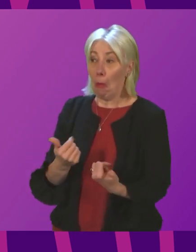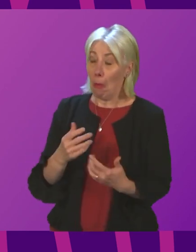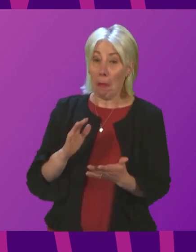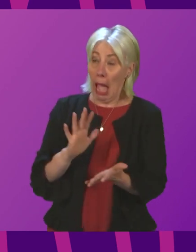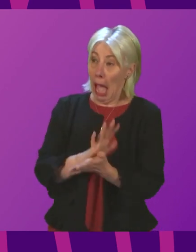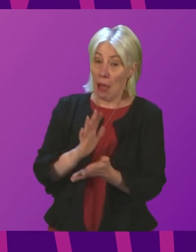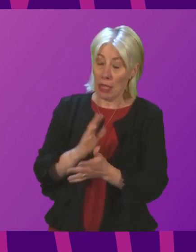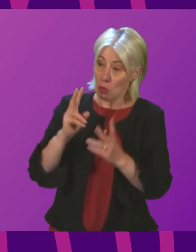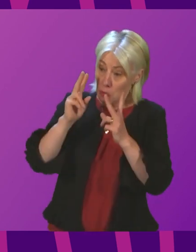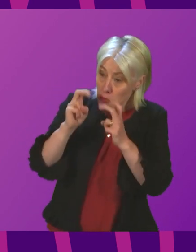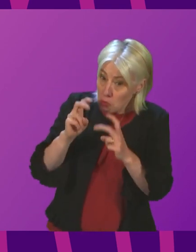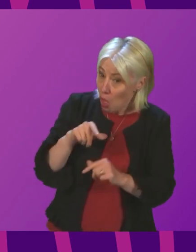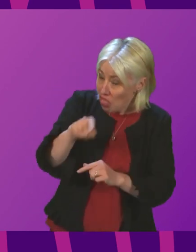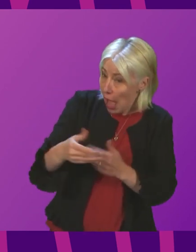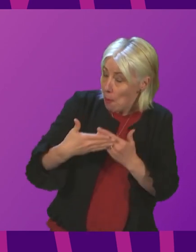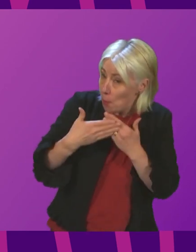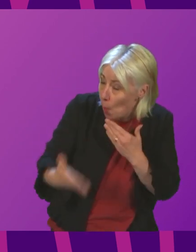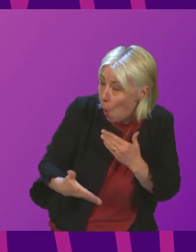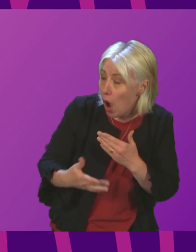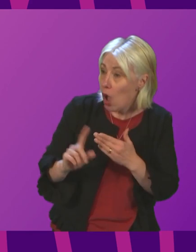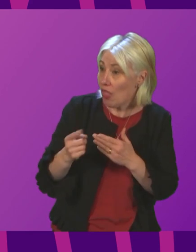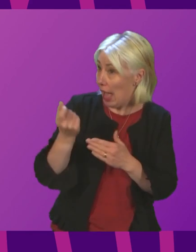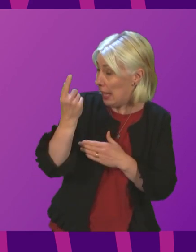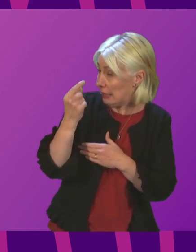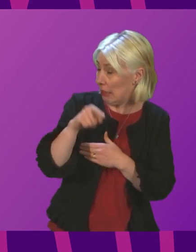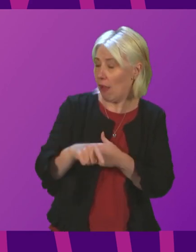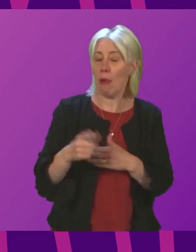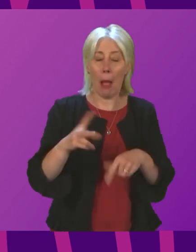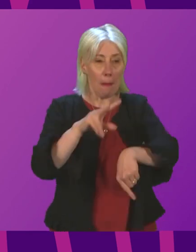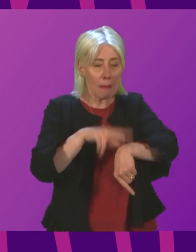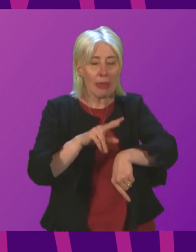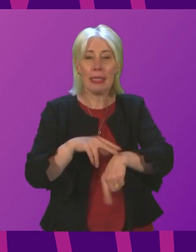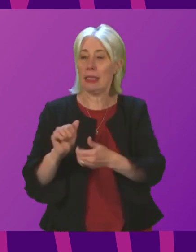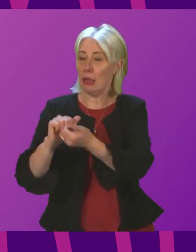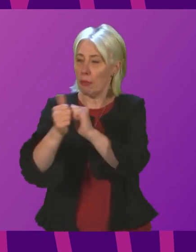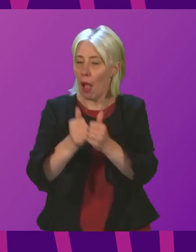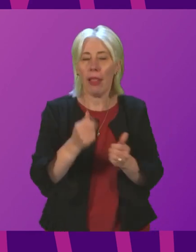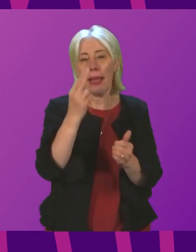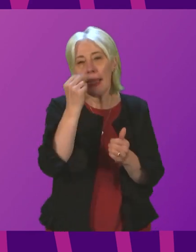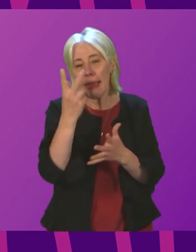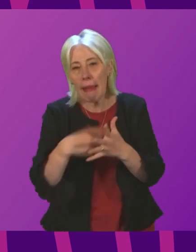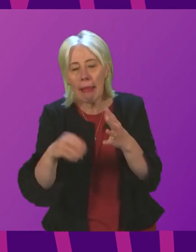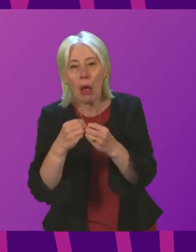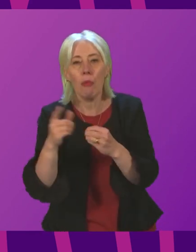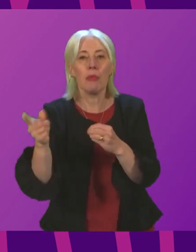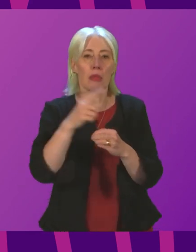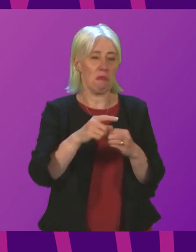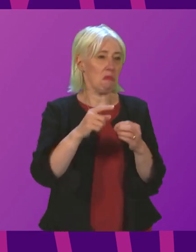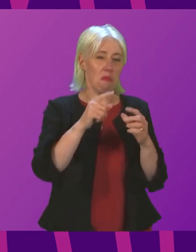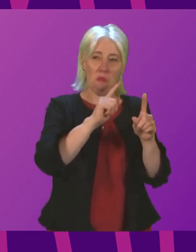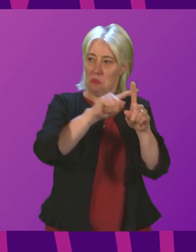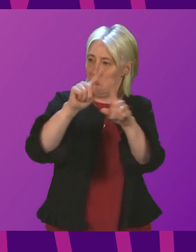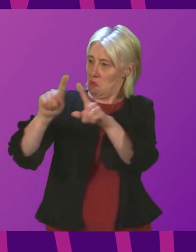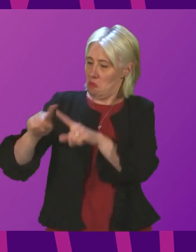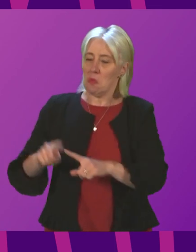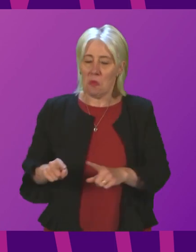at the particular initiative he has mentioned. But I should say as well that both the police and other partners, so the nightclub industry and other partners, not